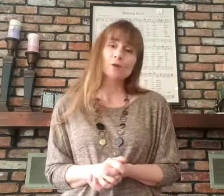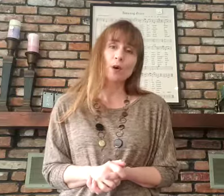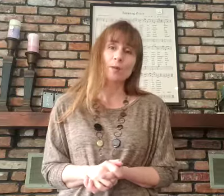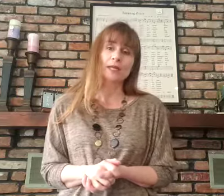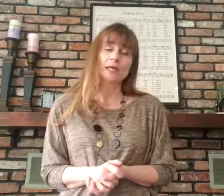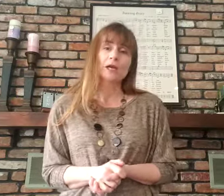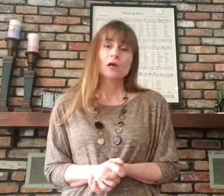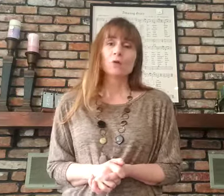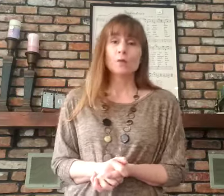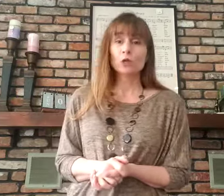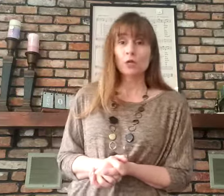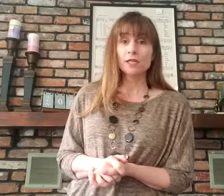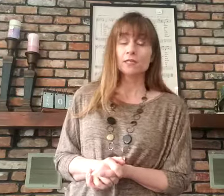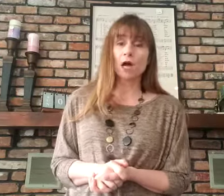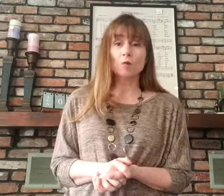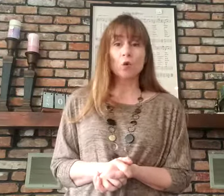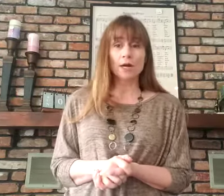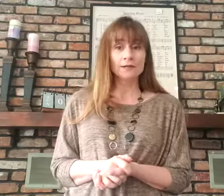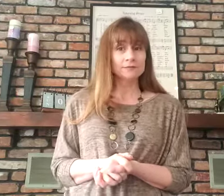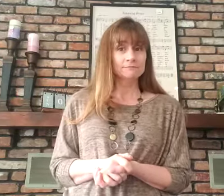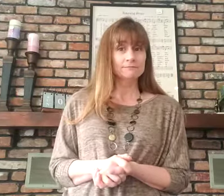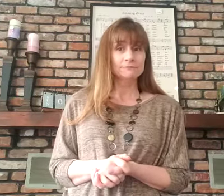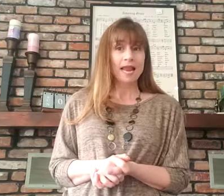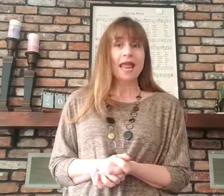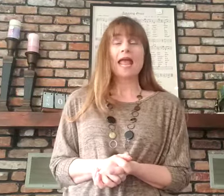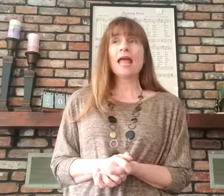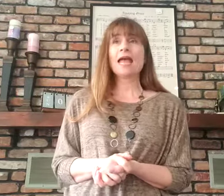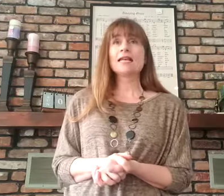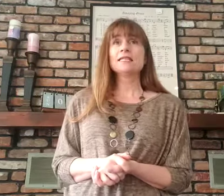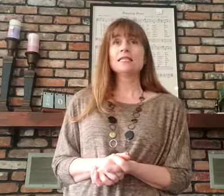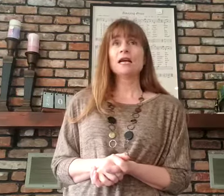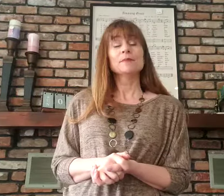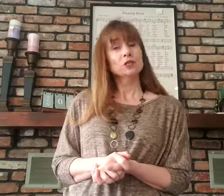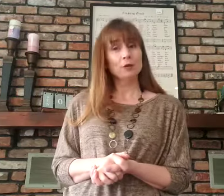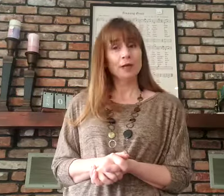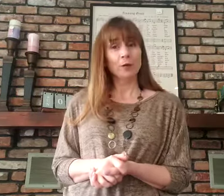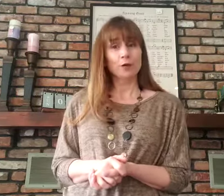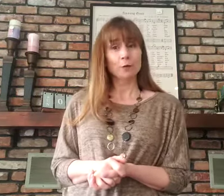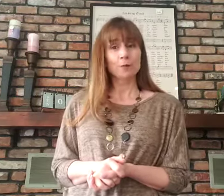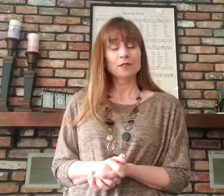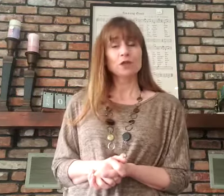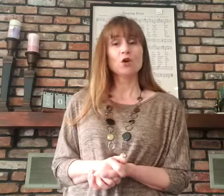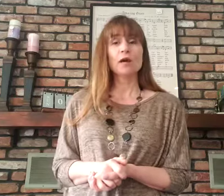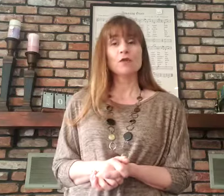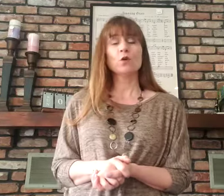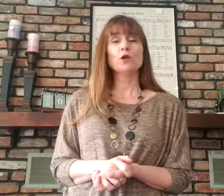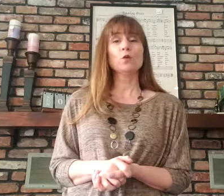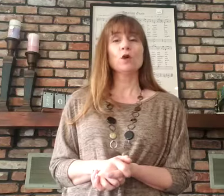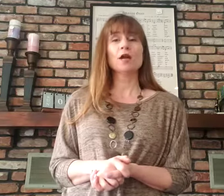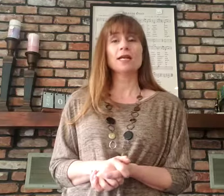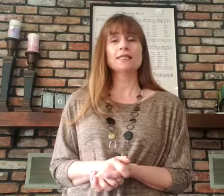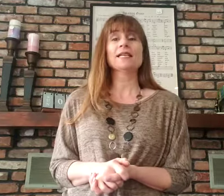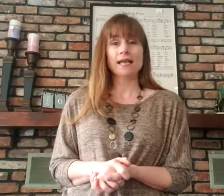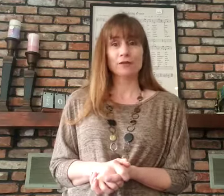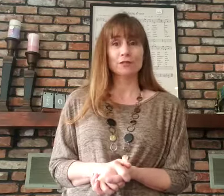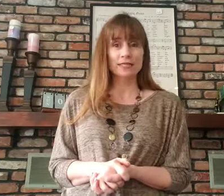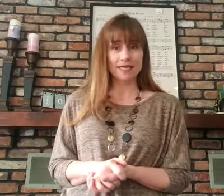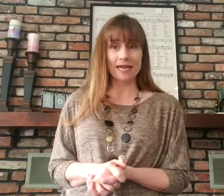department. We've been learning Psalm 1 and I miss doing it with you, so I thought we could work on it together today.